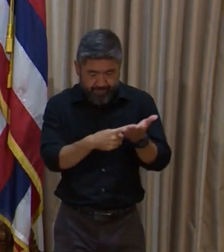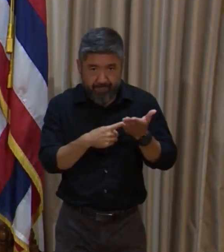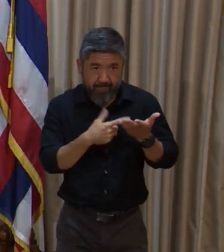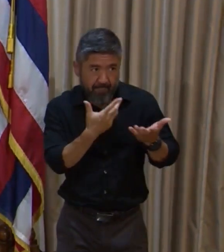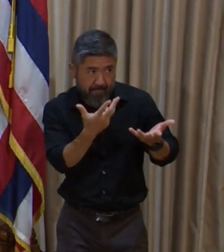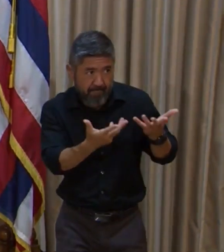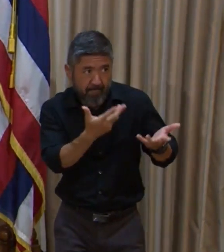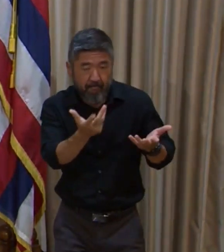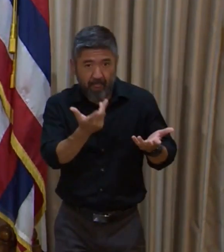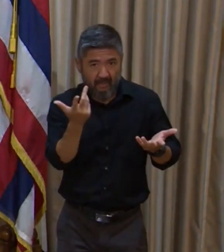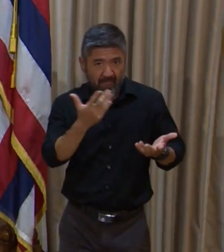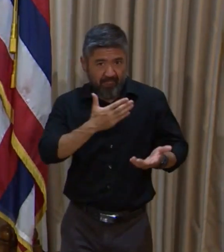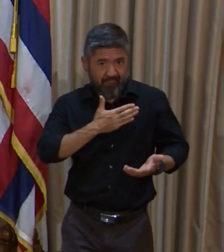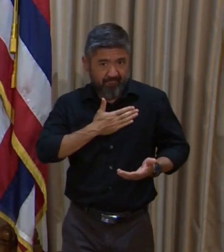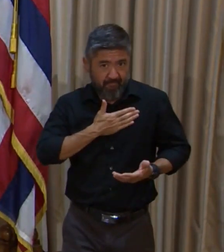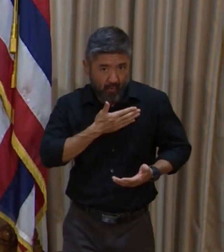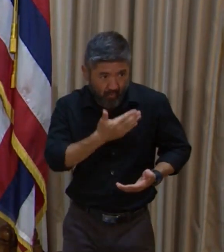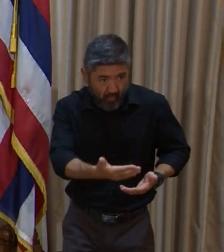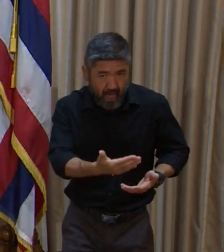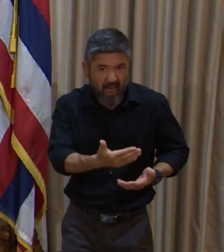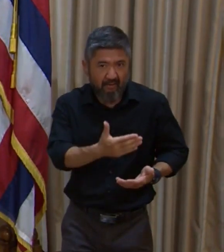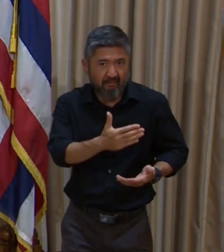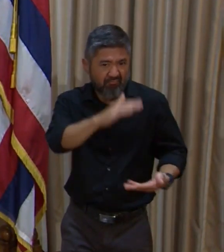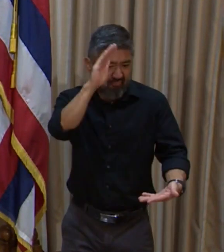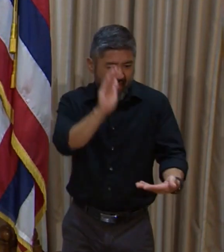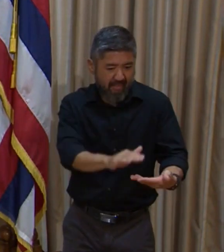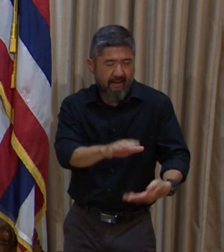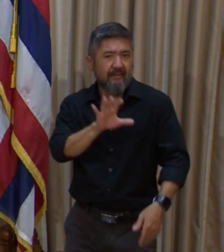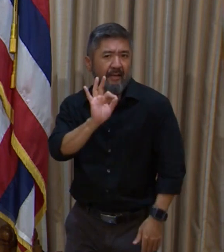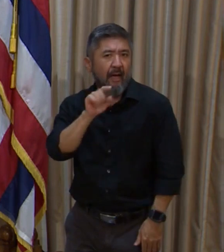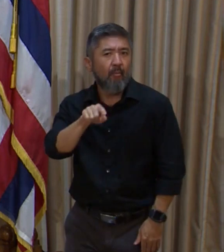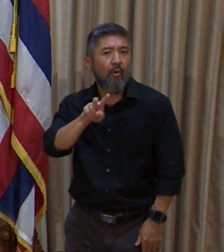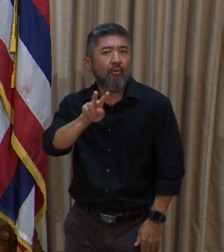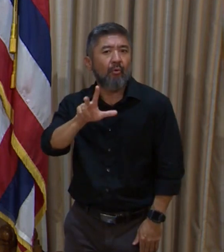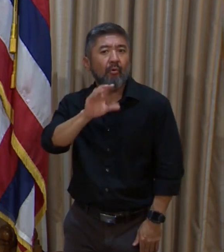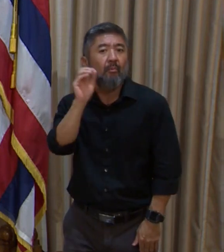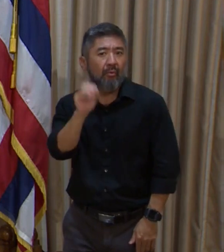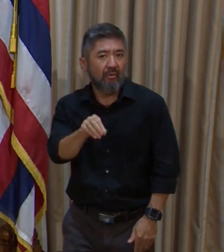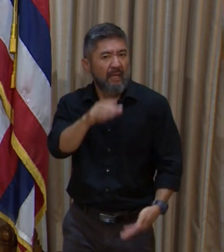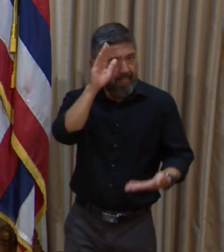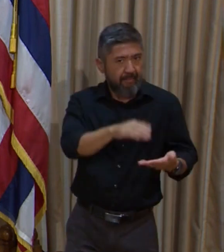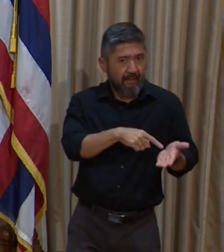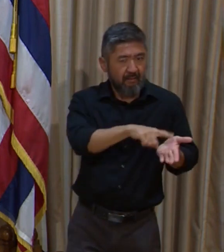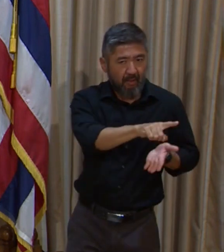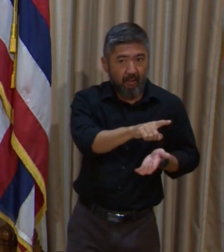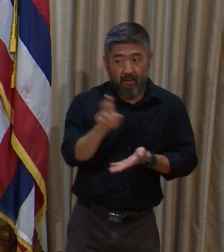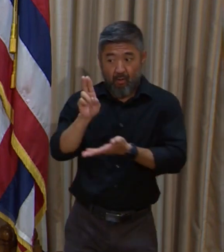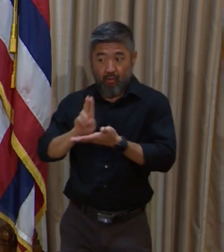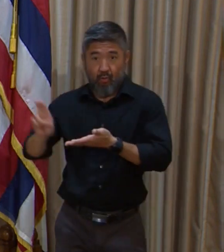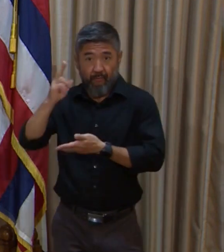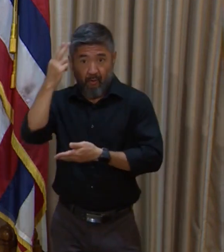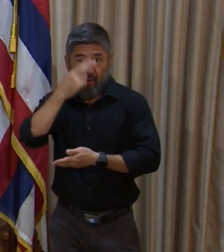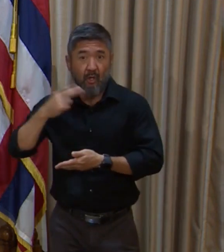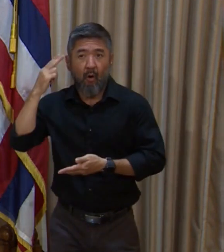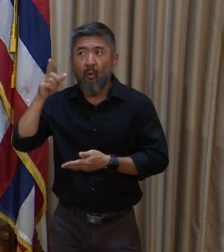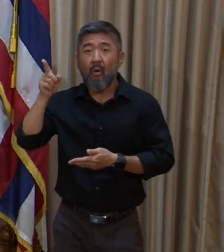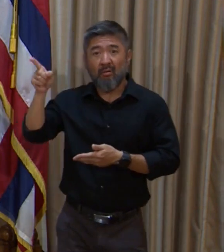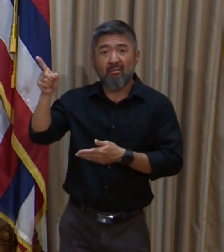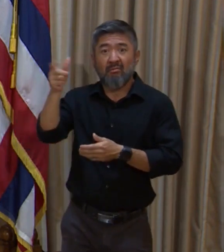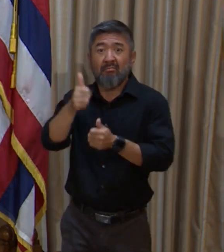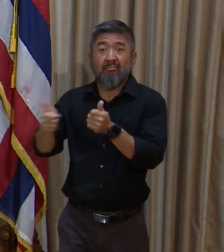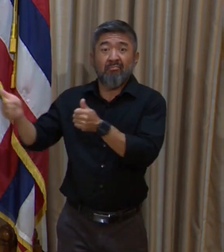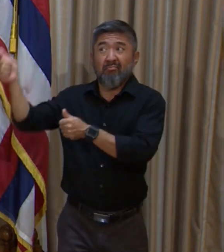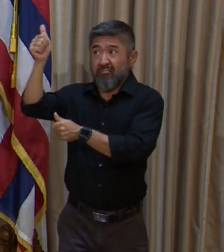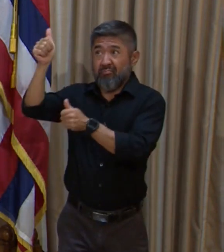that 9.23% reduction in pay. The University of Hawaii has already, the executive